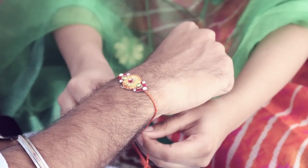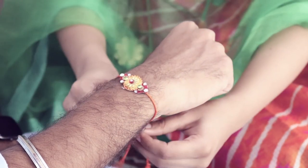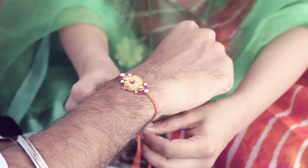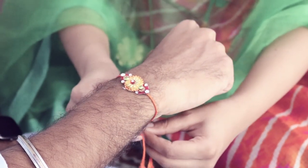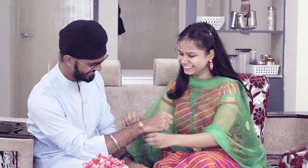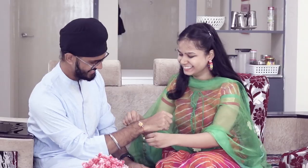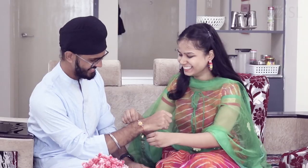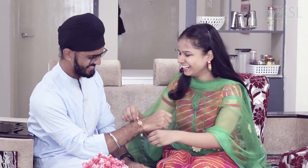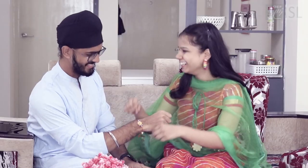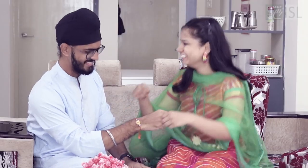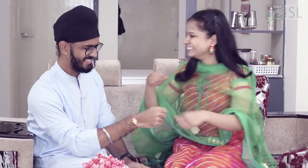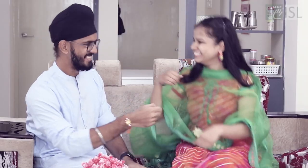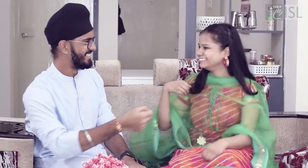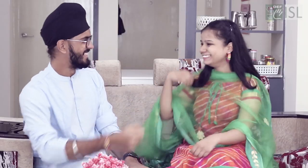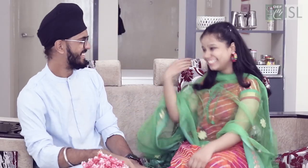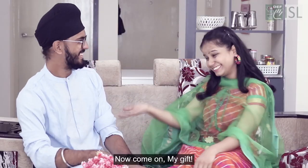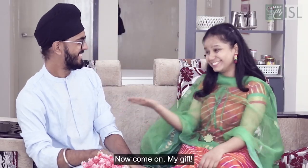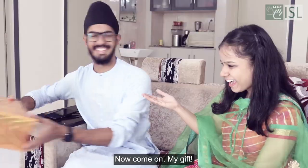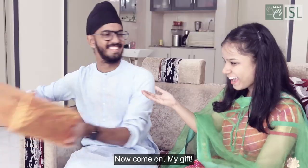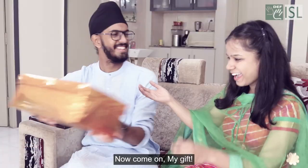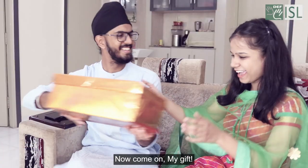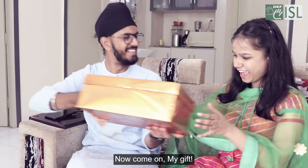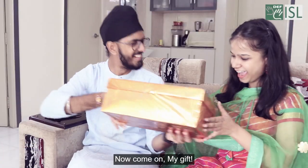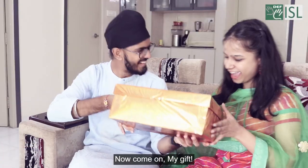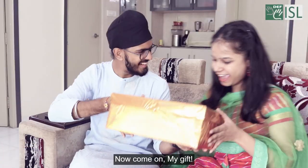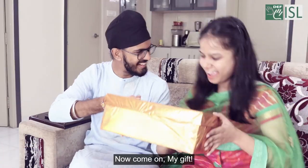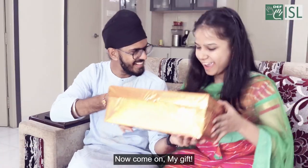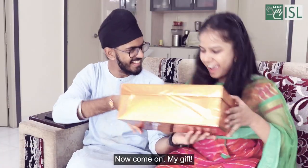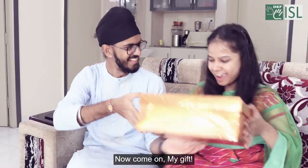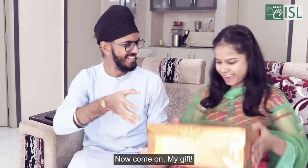Now come on, my gift. Hey.